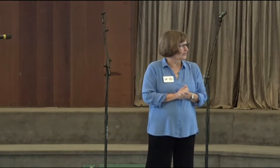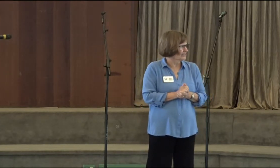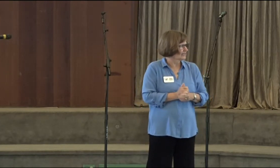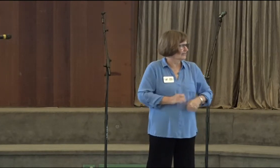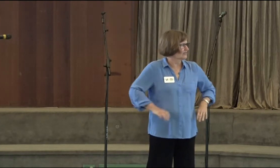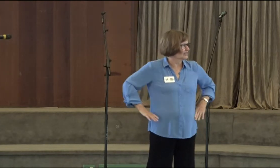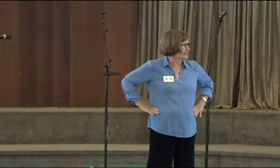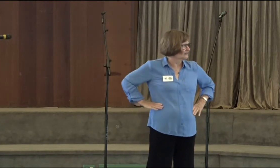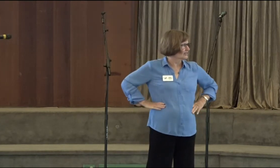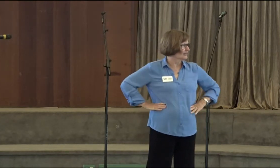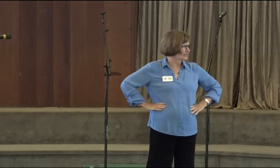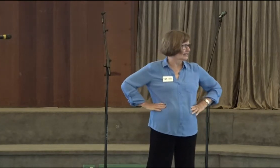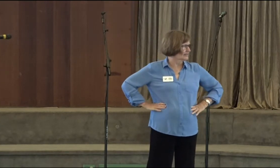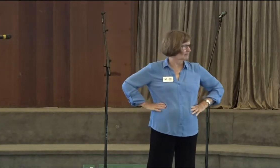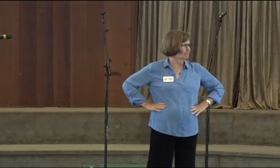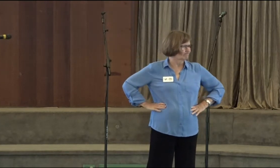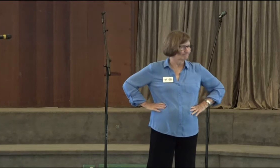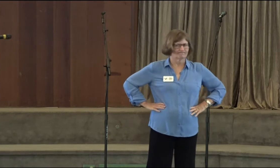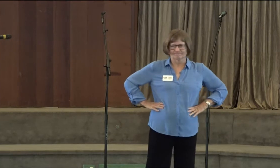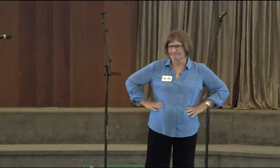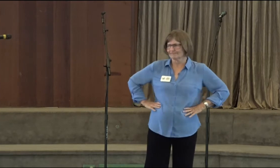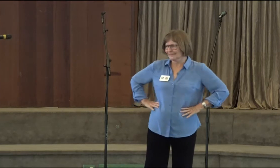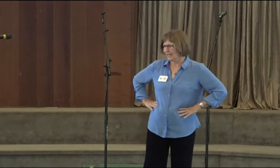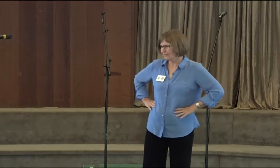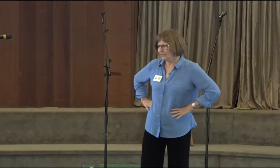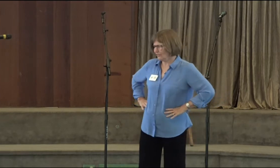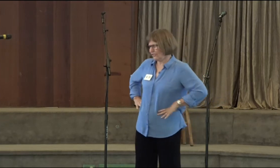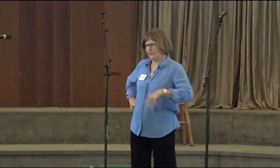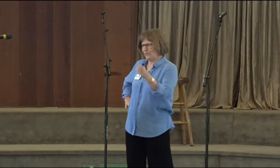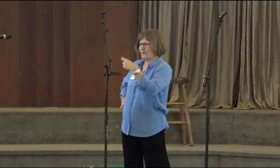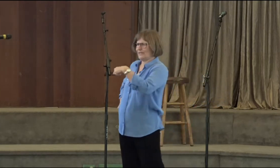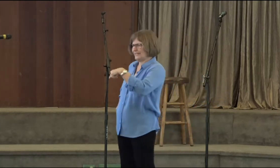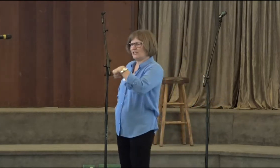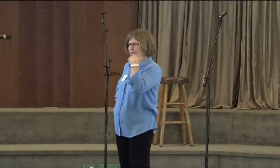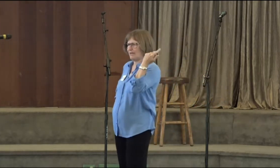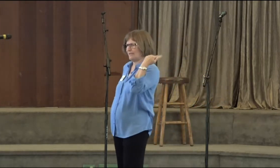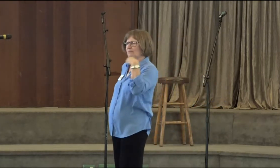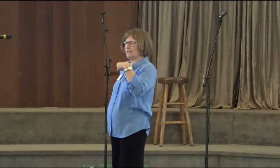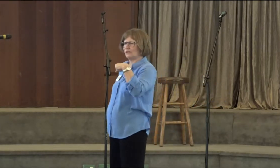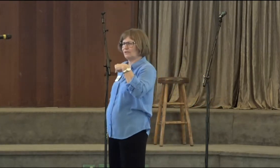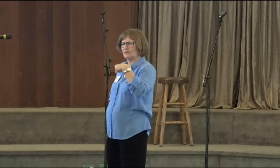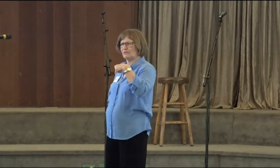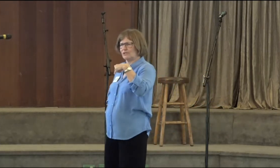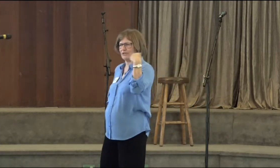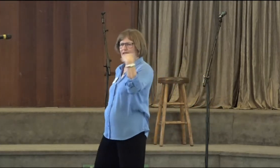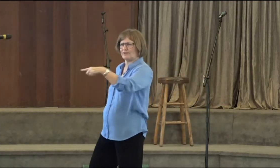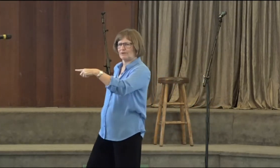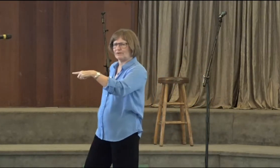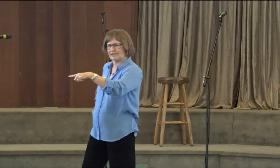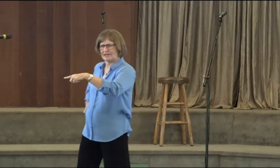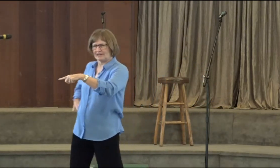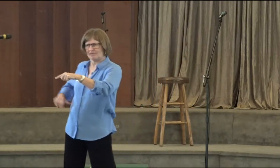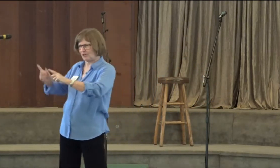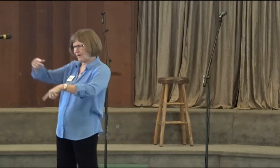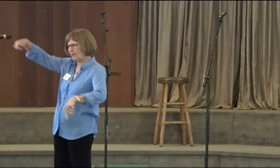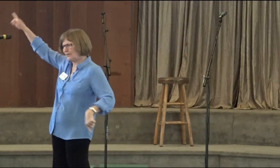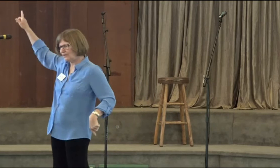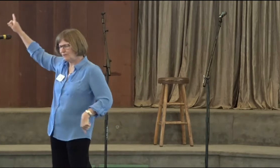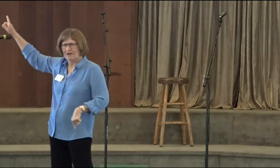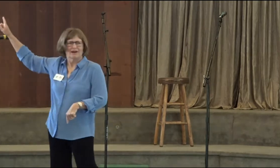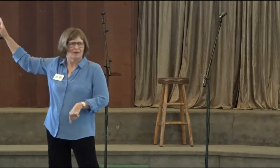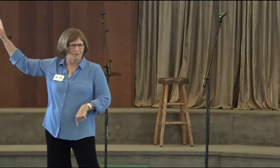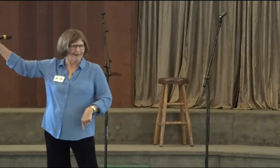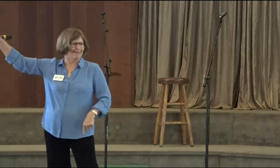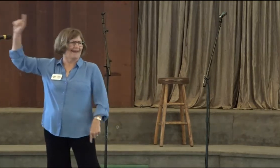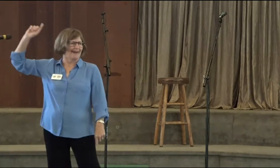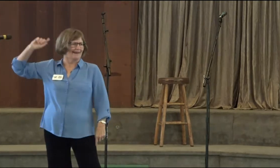Isn't it worth it to love yourselves in this lifetime? Yeah, you're the ones that came in with you, you're here the whole time, you go out with